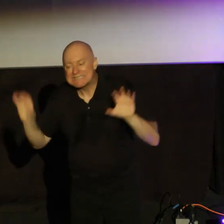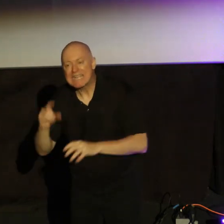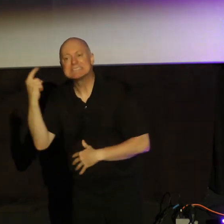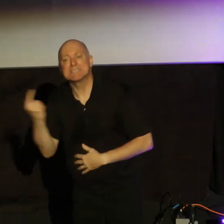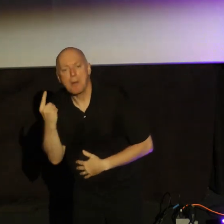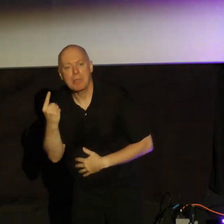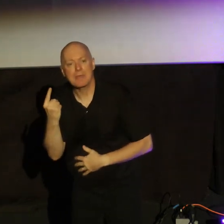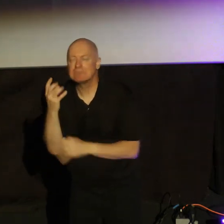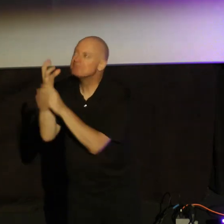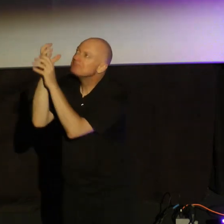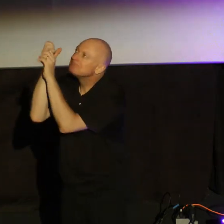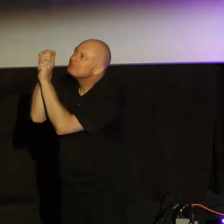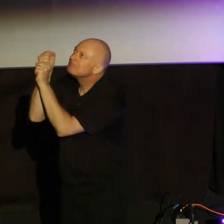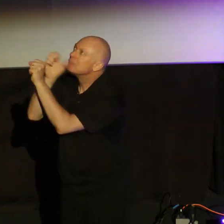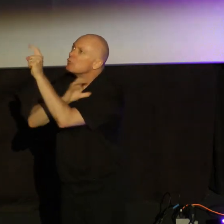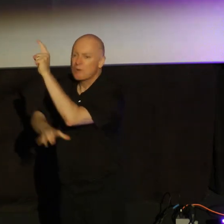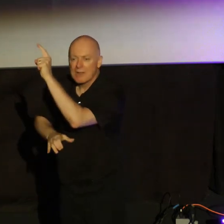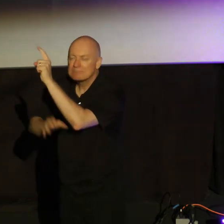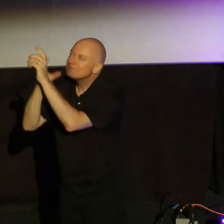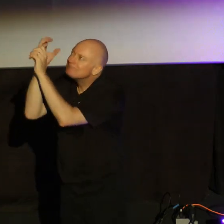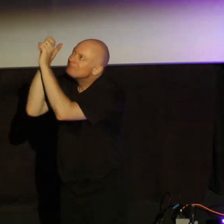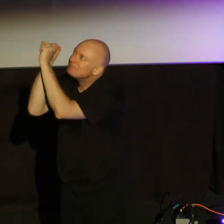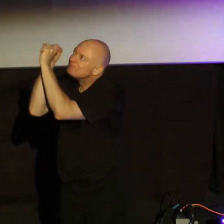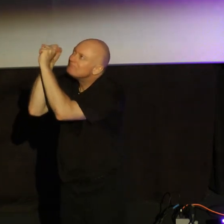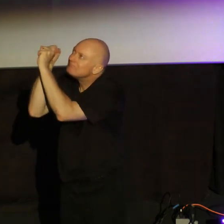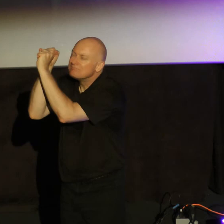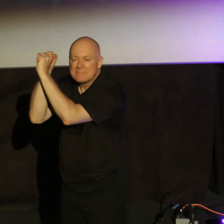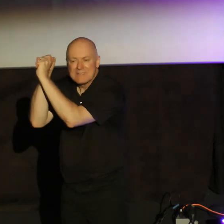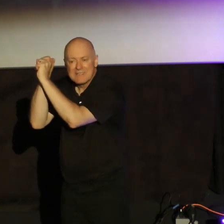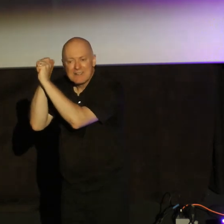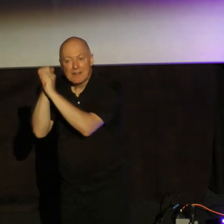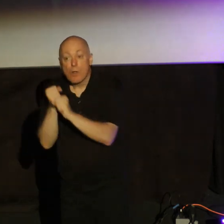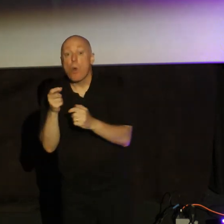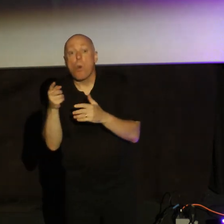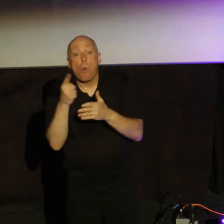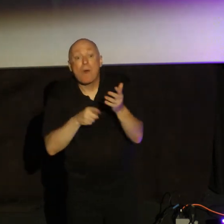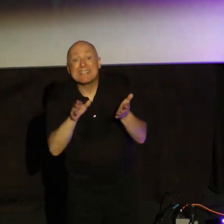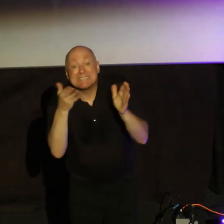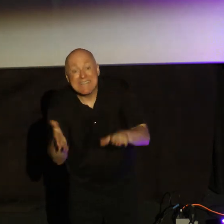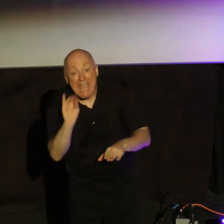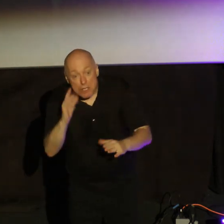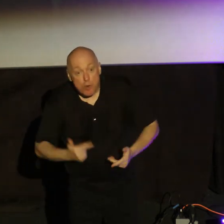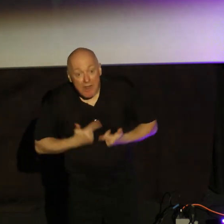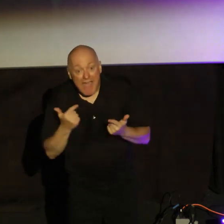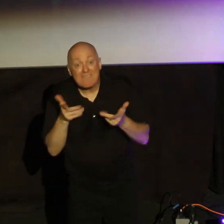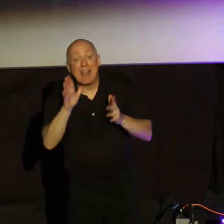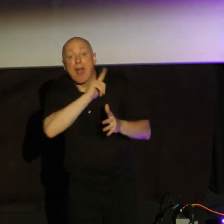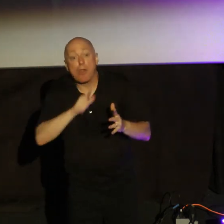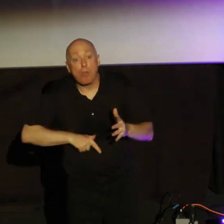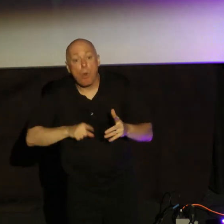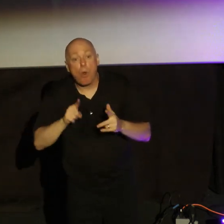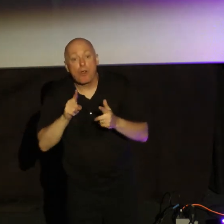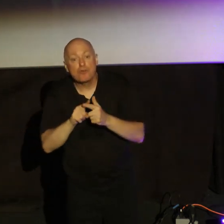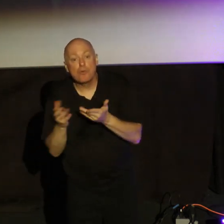It clings to Christ. I would say, cling. And take what's dead. And allow the Lord to bring it back to life.